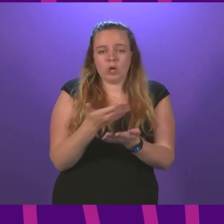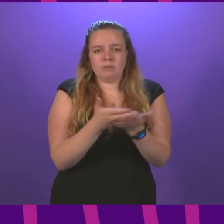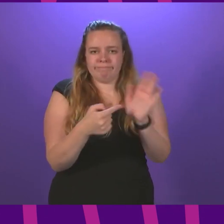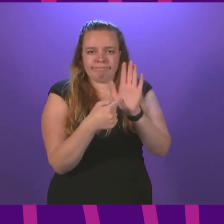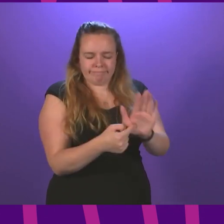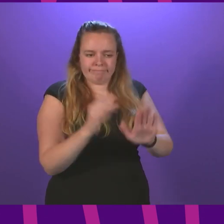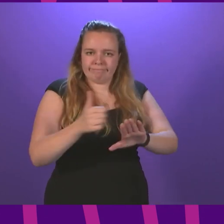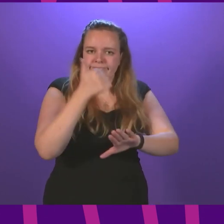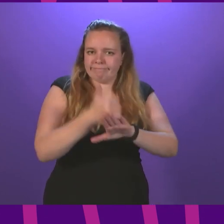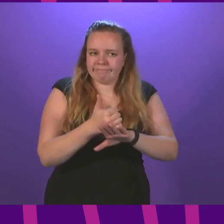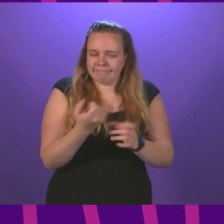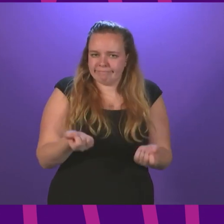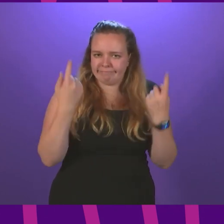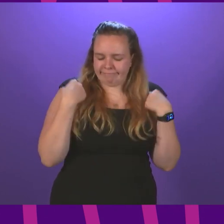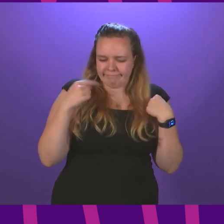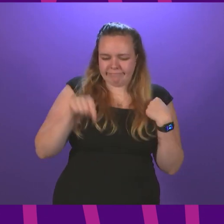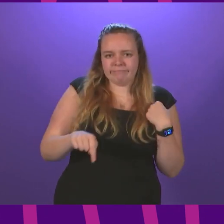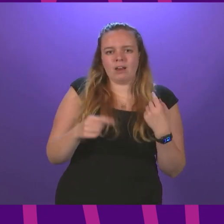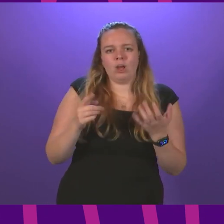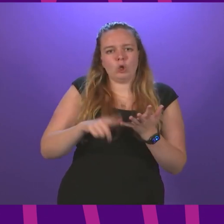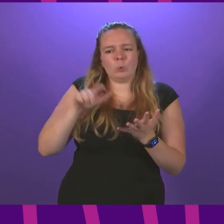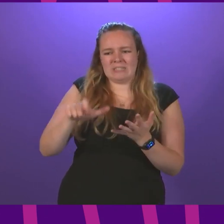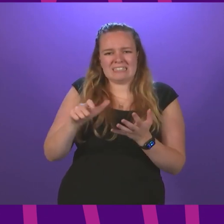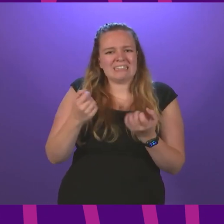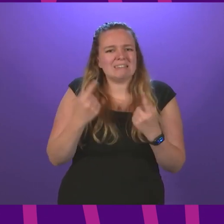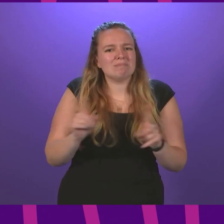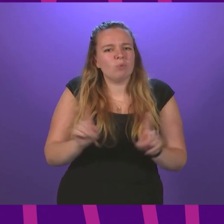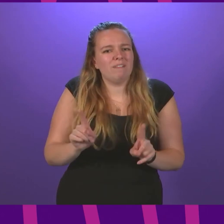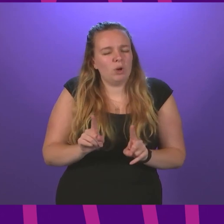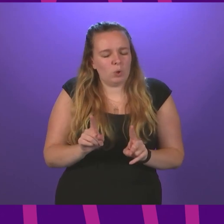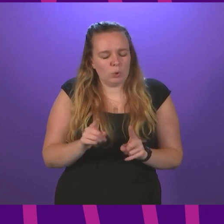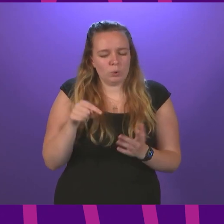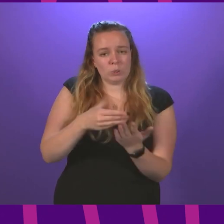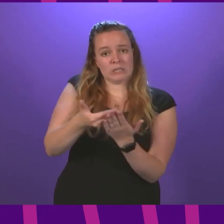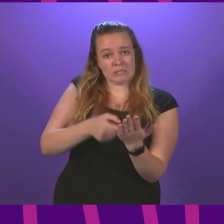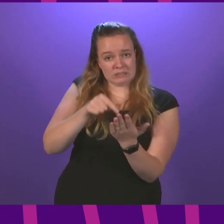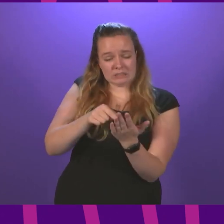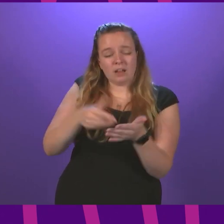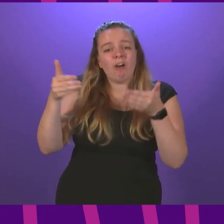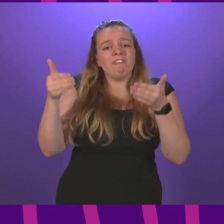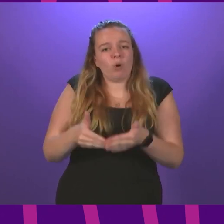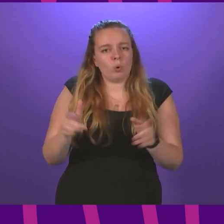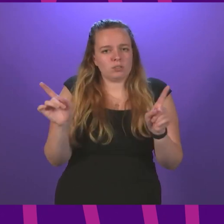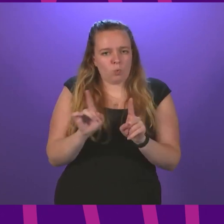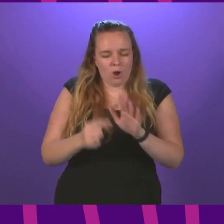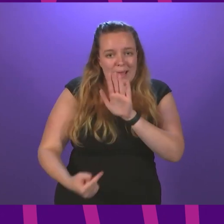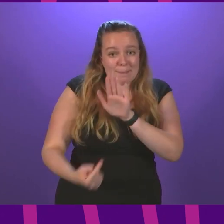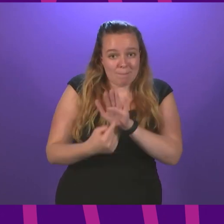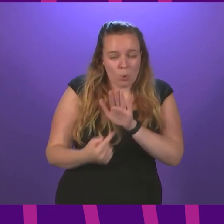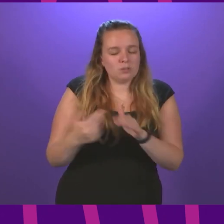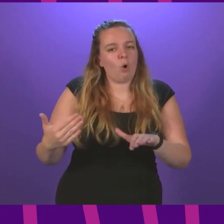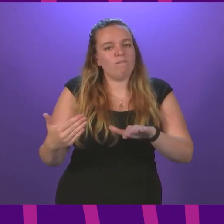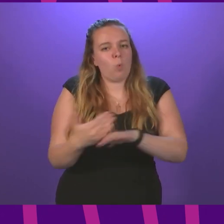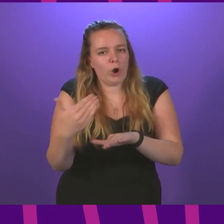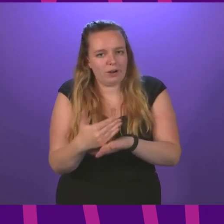fundamental misunderstanding about the nature of Universal Credit. The motion focuses heavily on the importance of